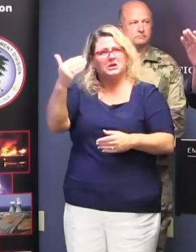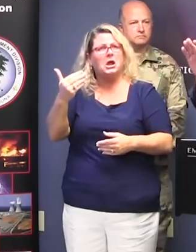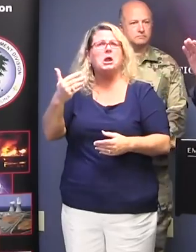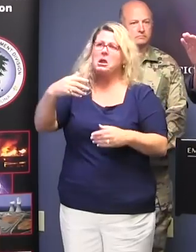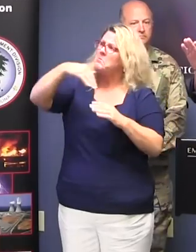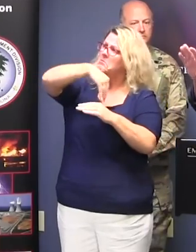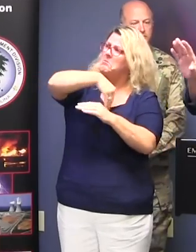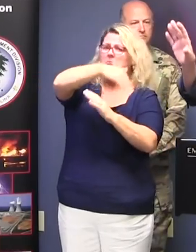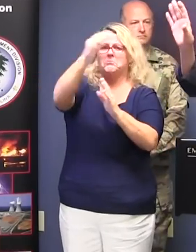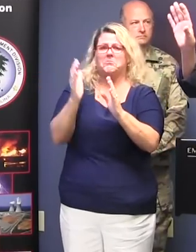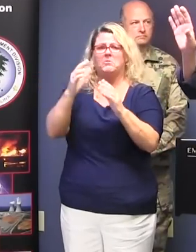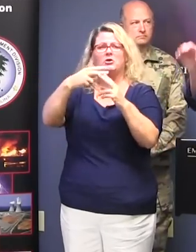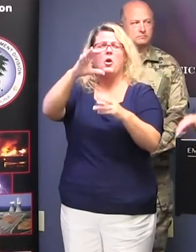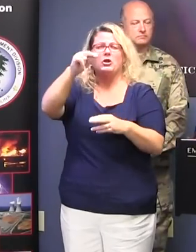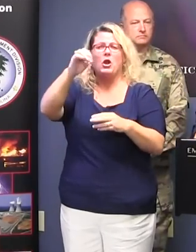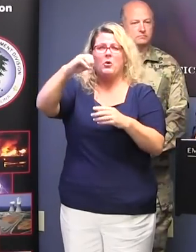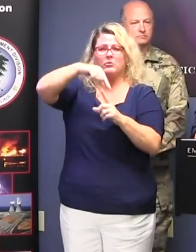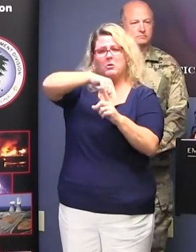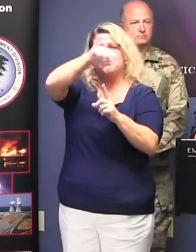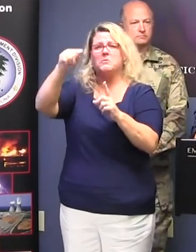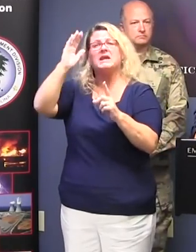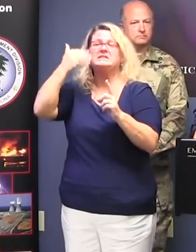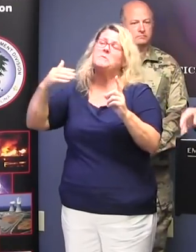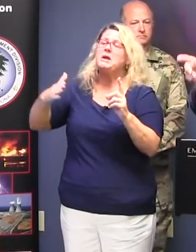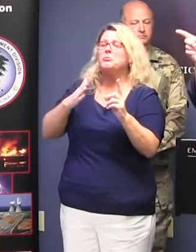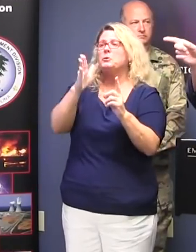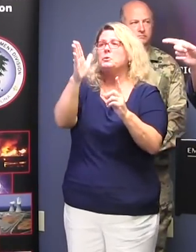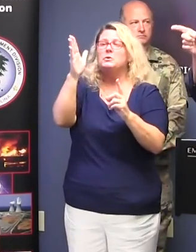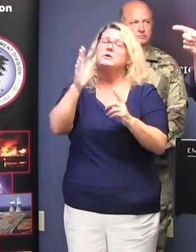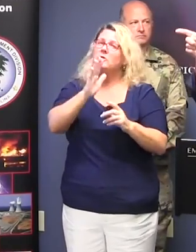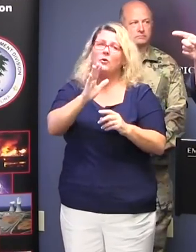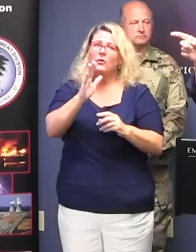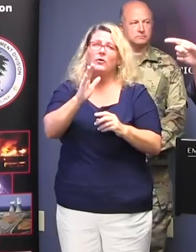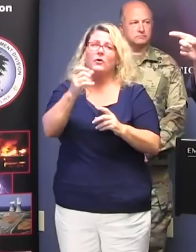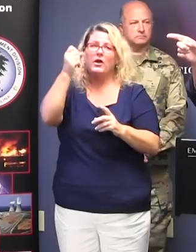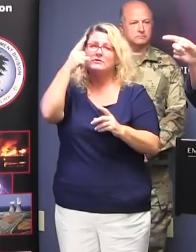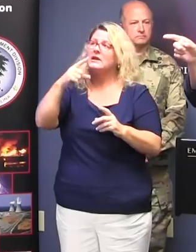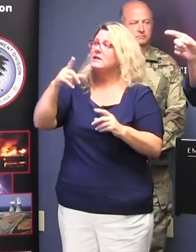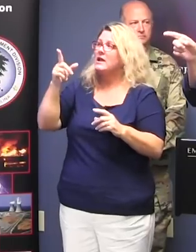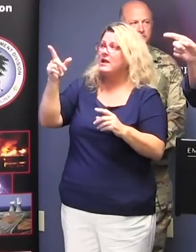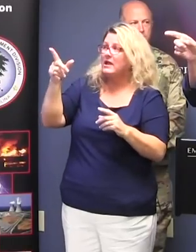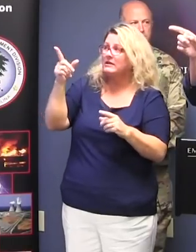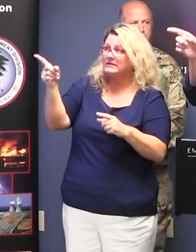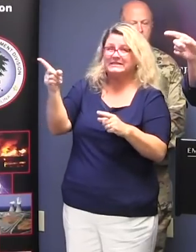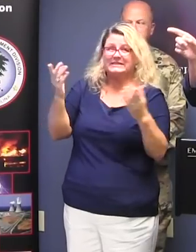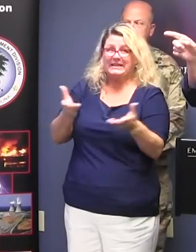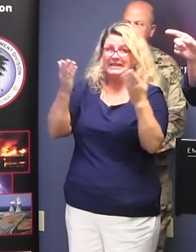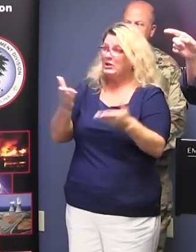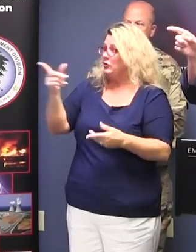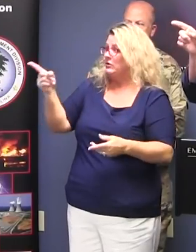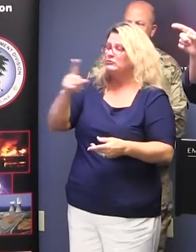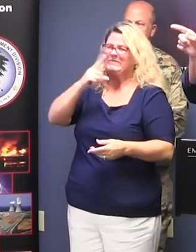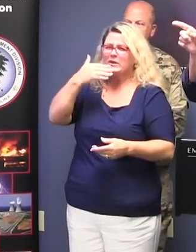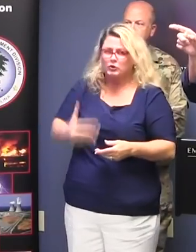a cone or the hurricane seems to be drifting away. That's not a prediction. The prediction is fairly well represented by this